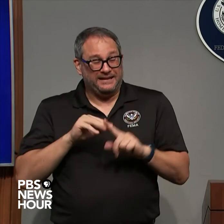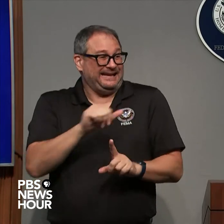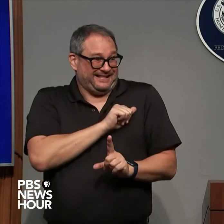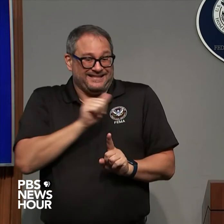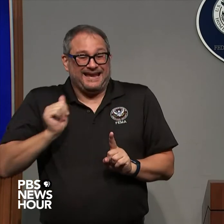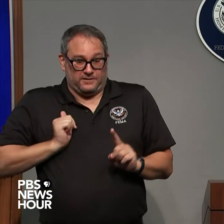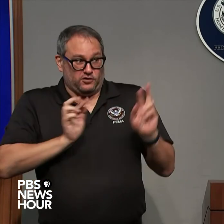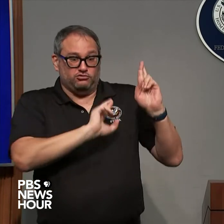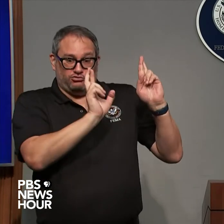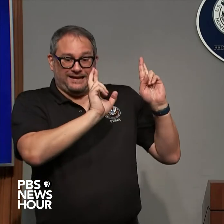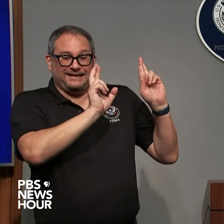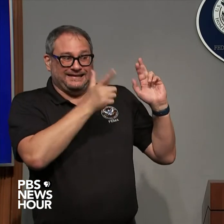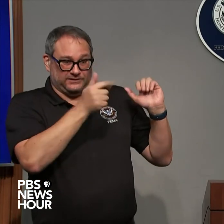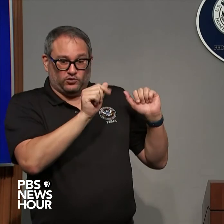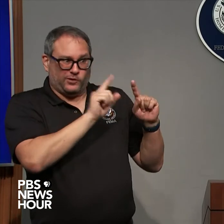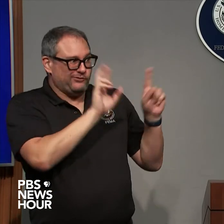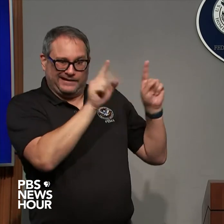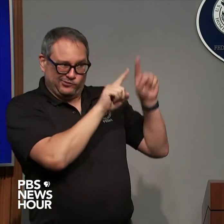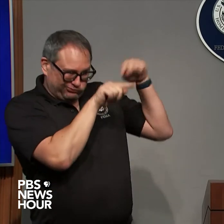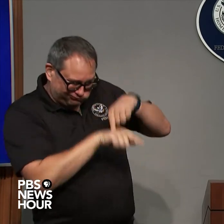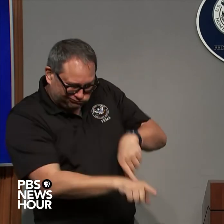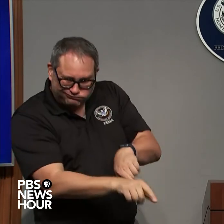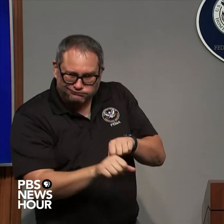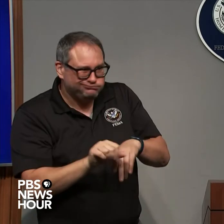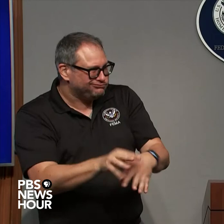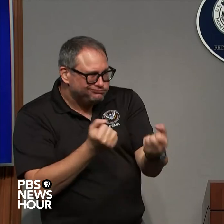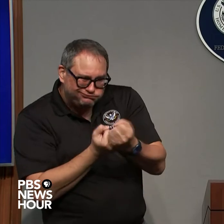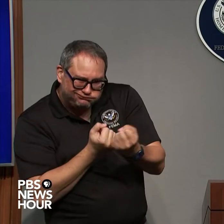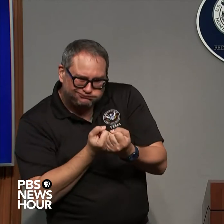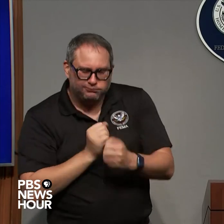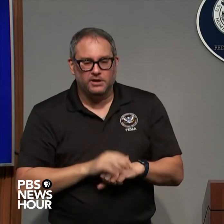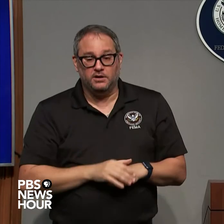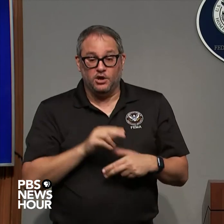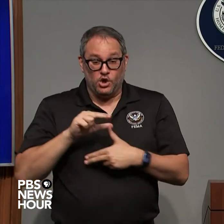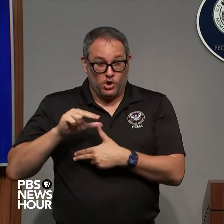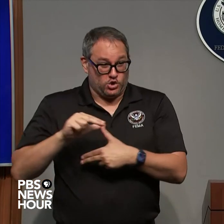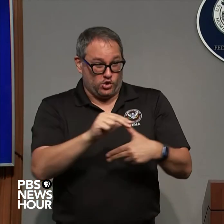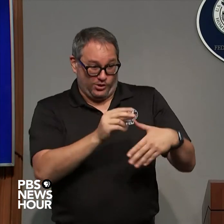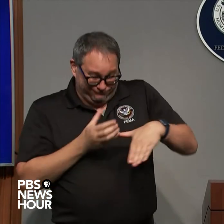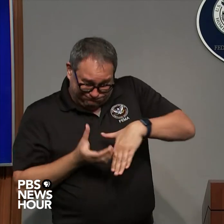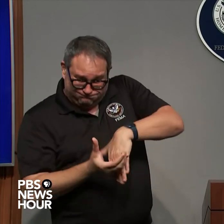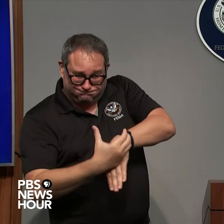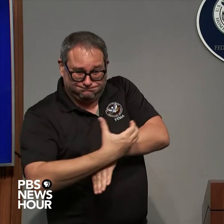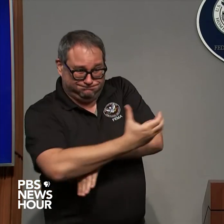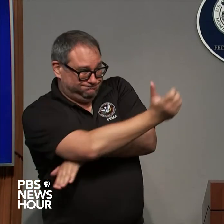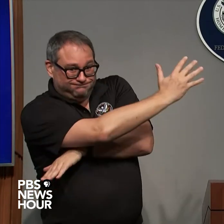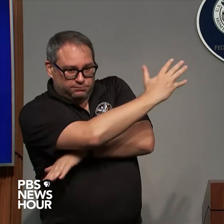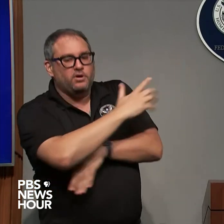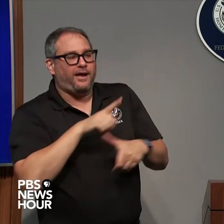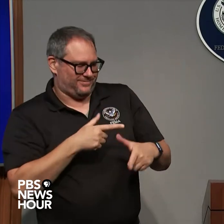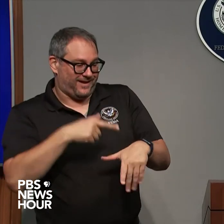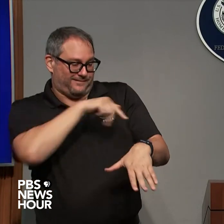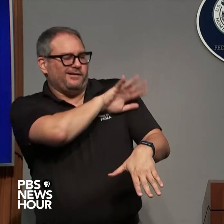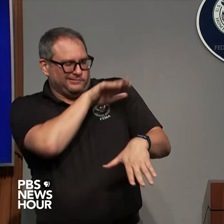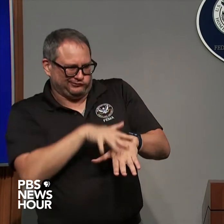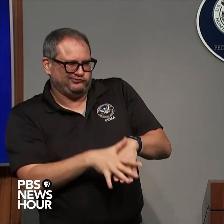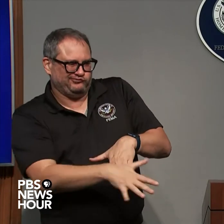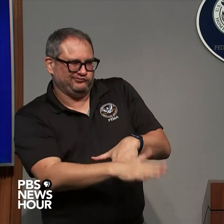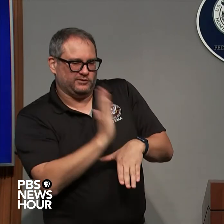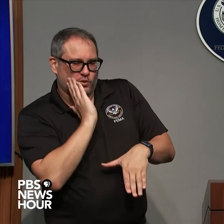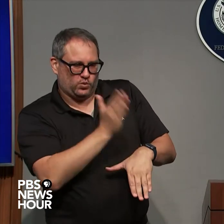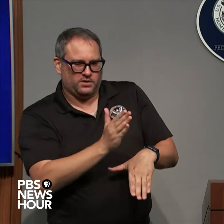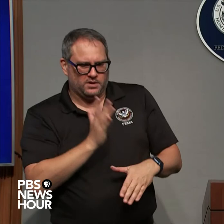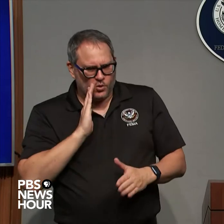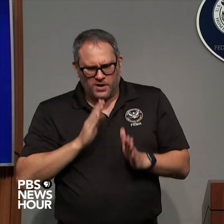that are ready to move in as the storm passes and we see where the needs are we are just going to continue to move people in that number is going to rise